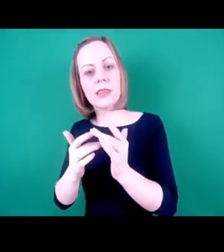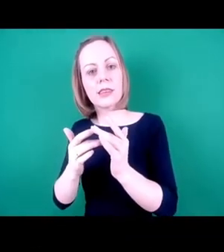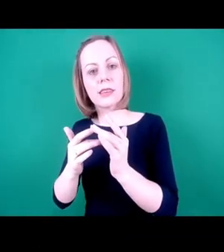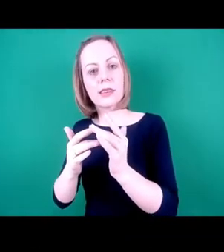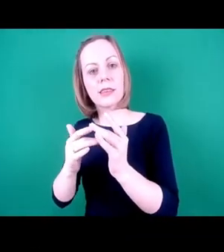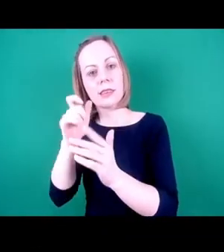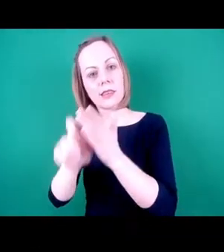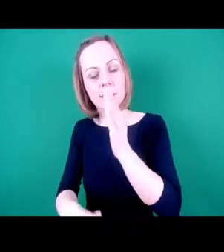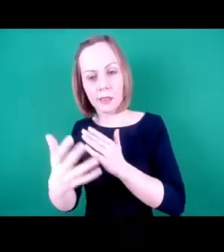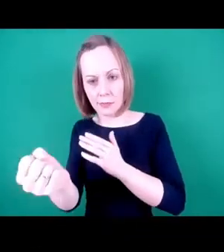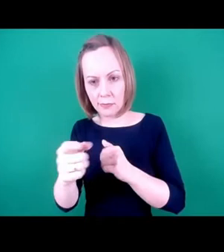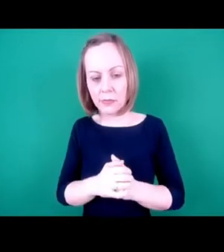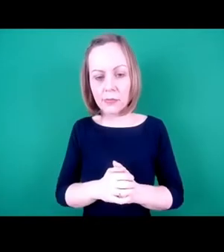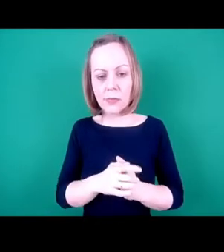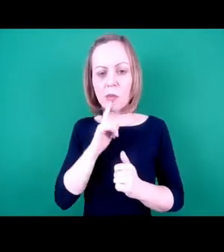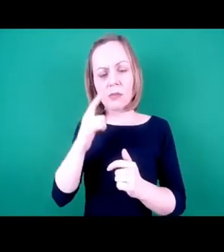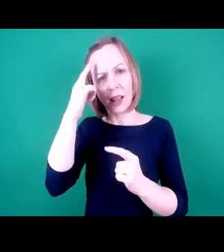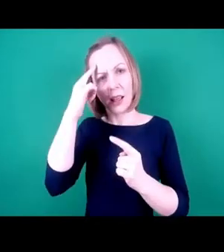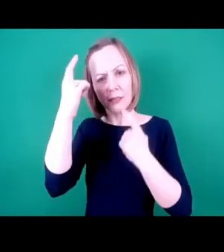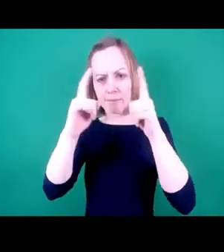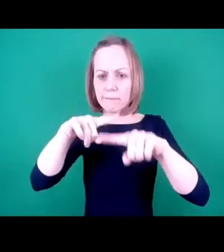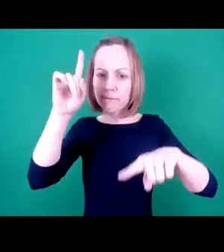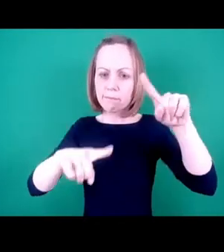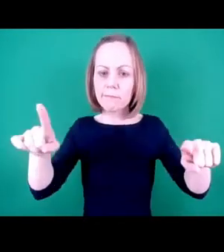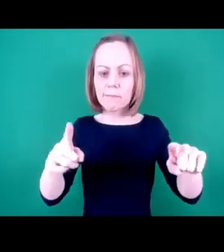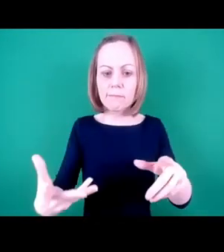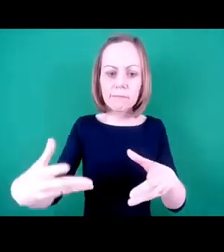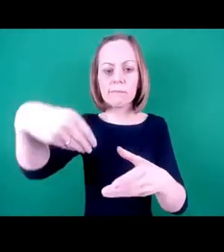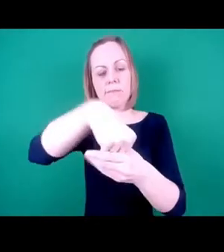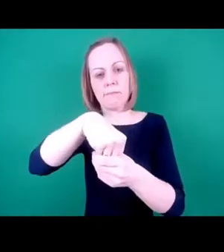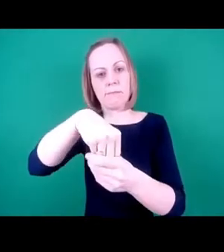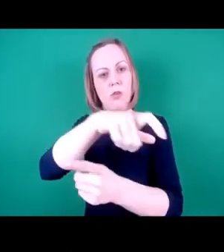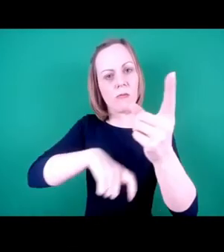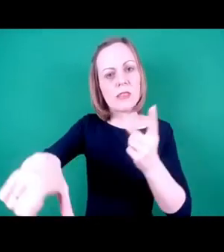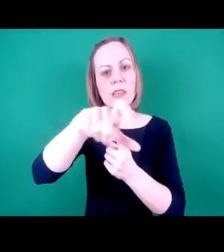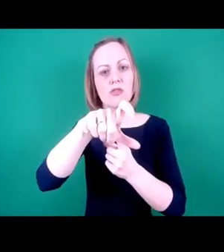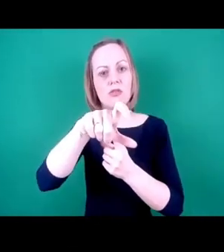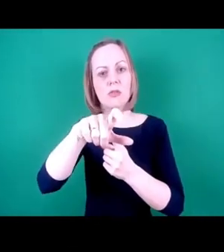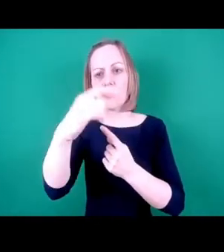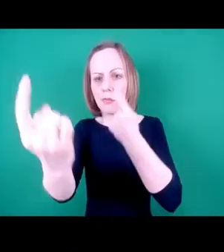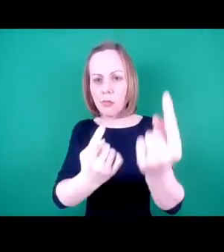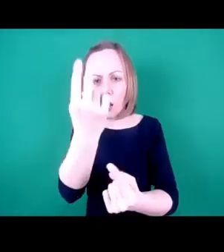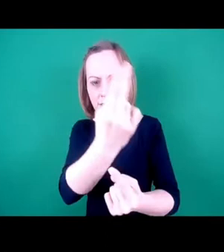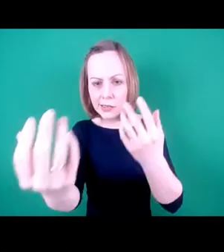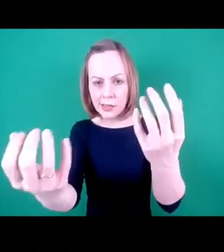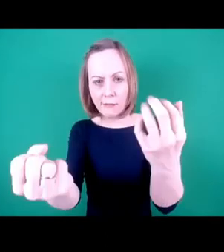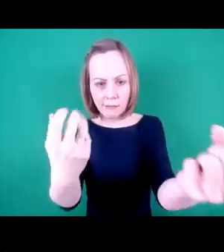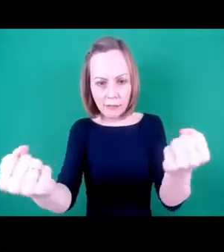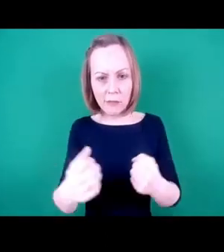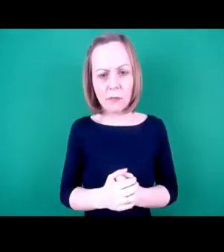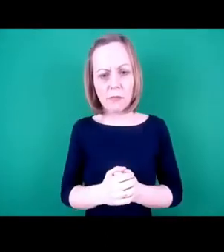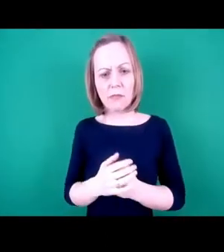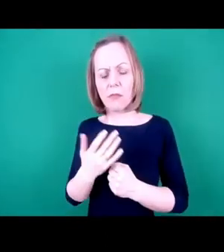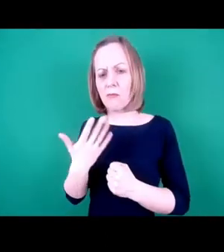conversation. This conference came out of an organisation. partnership with Project Artworks, an organisation in Hastings,